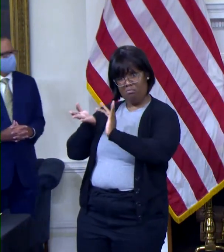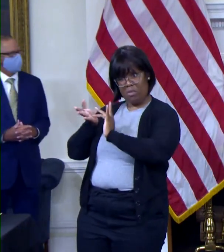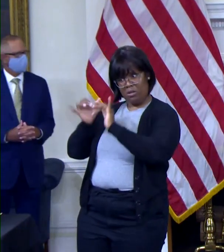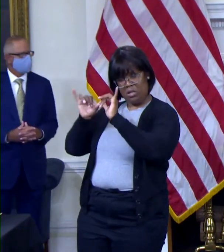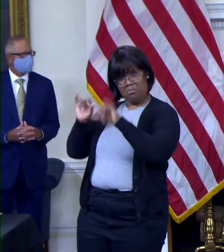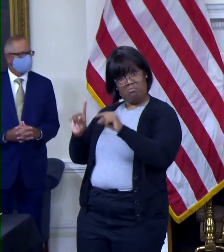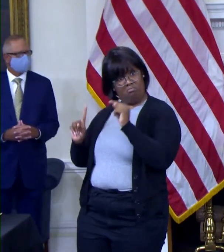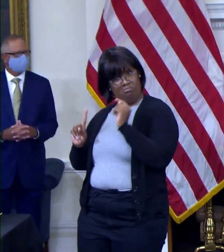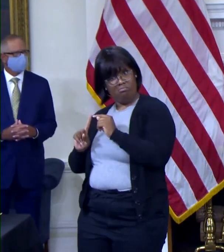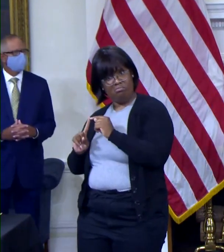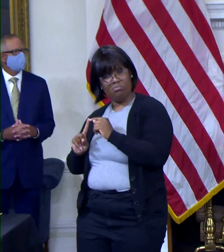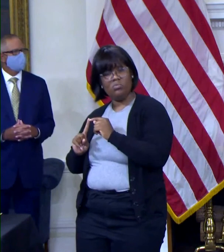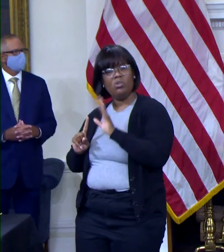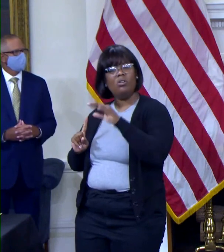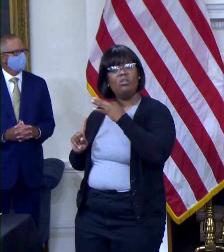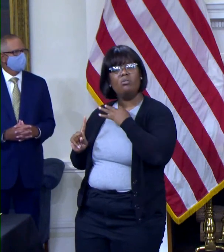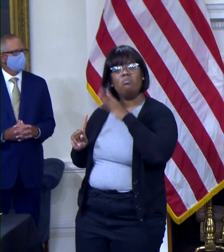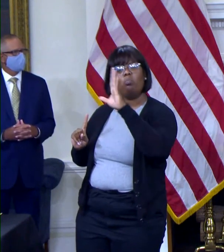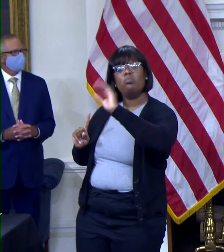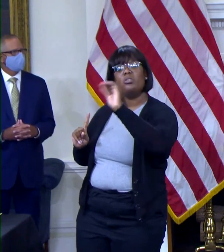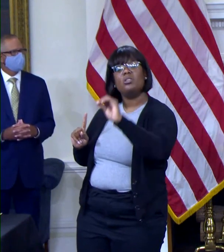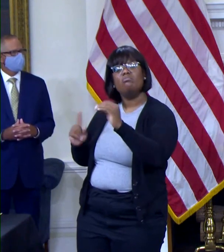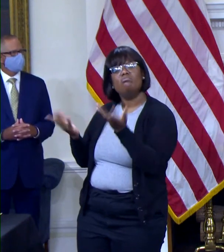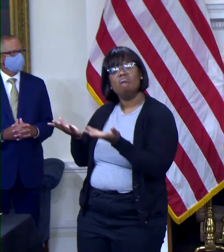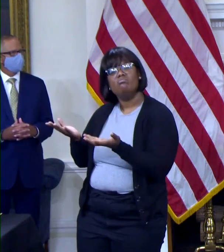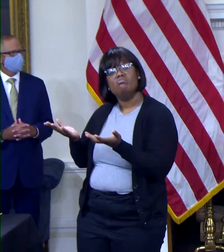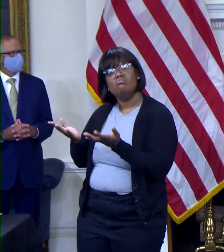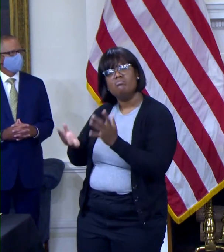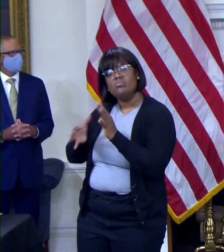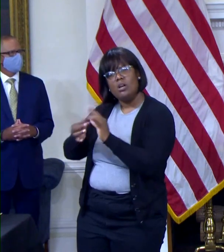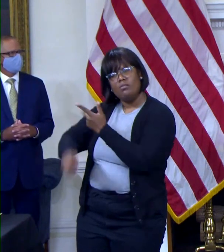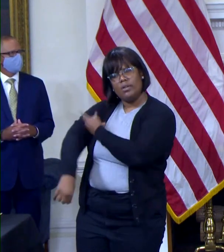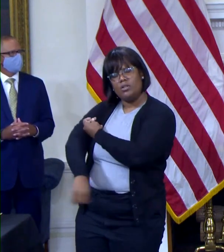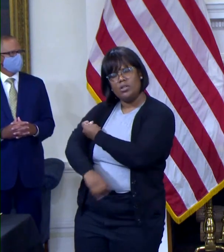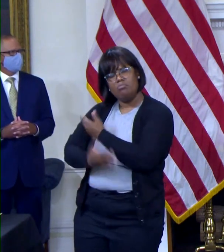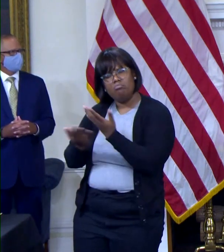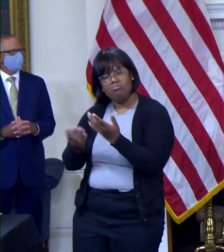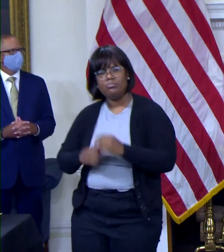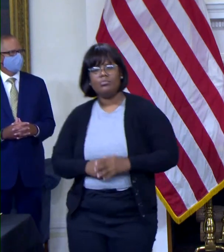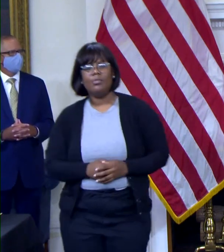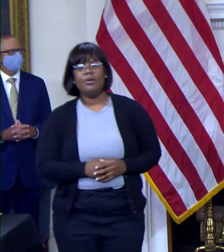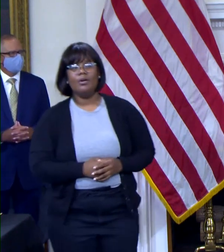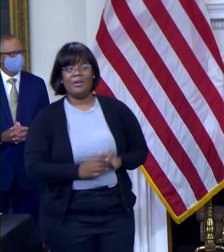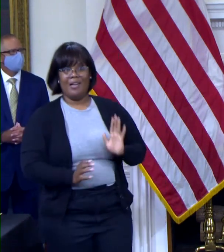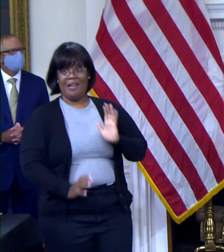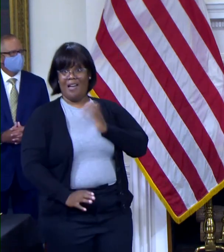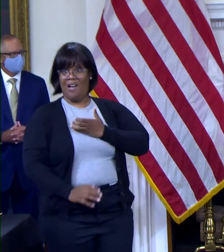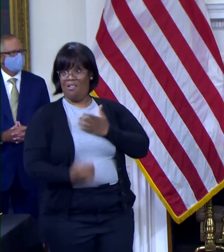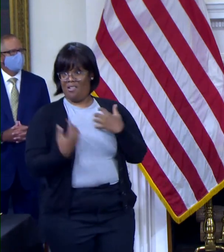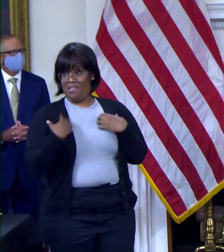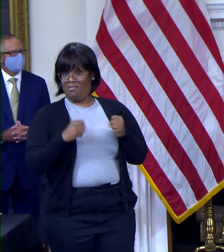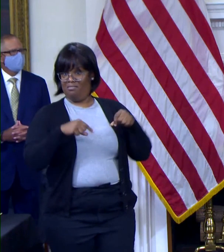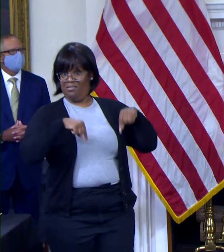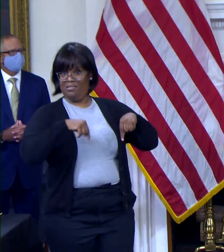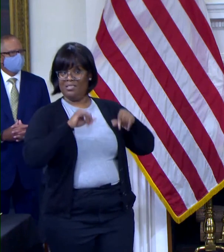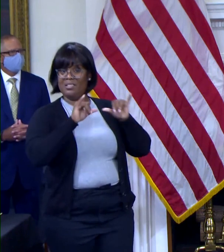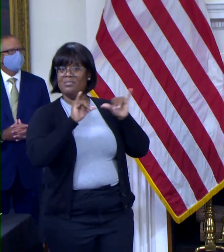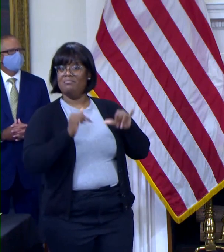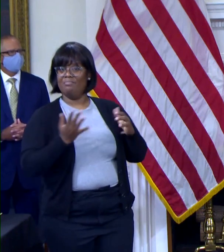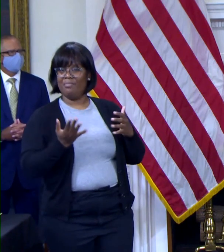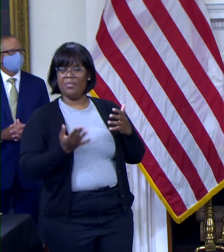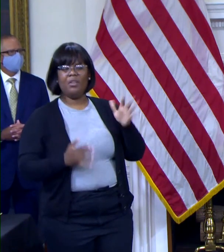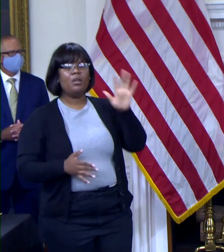So I think as Secretary Schroeder described, our health system was similar to the entire